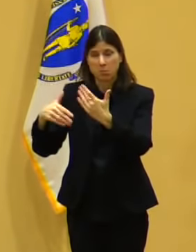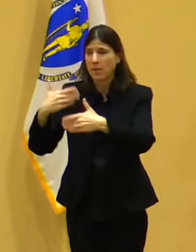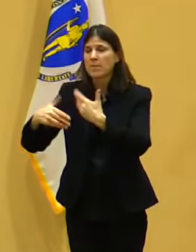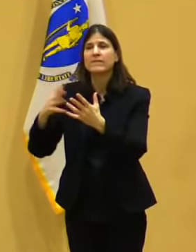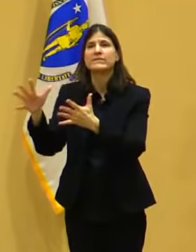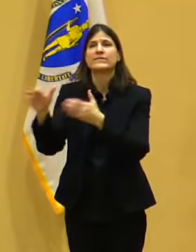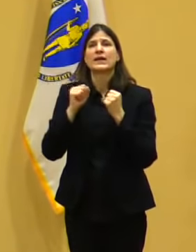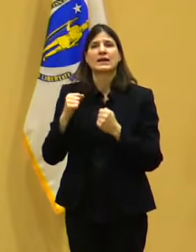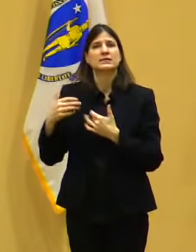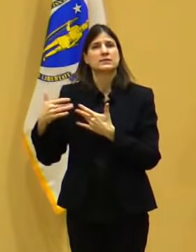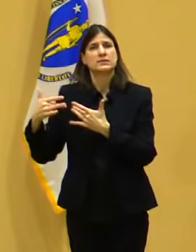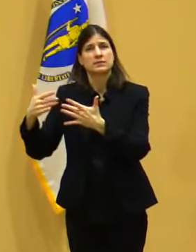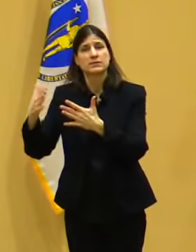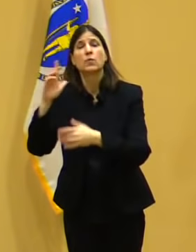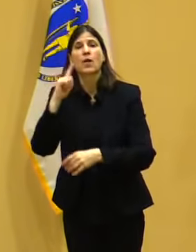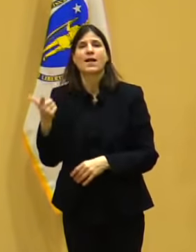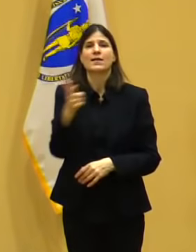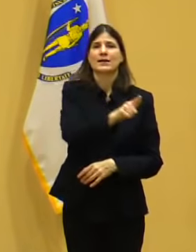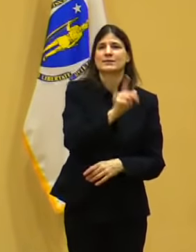the next round.